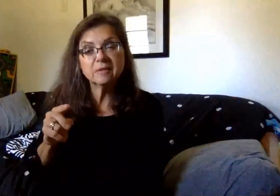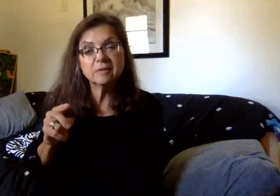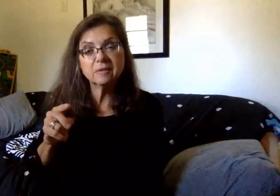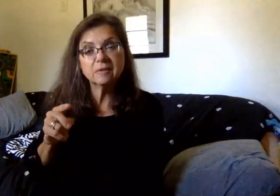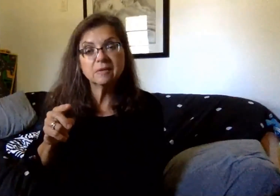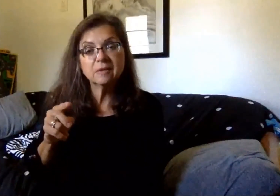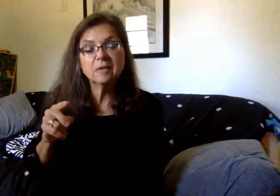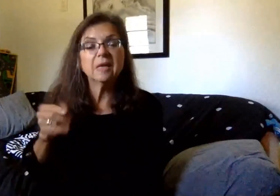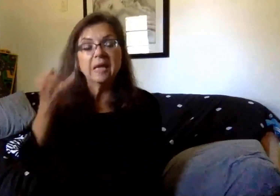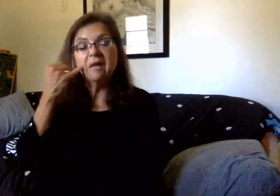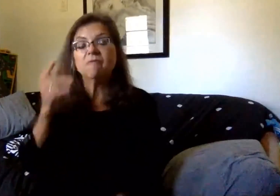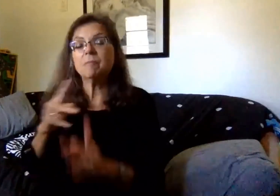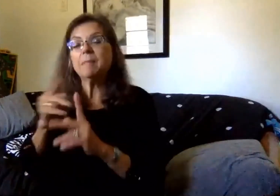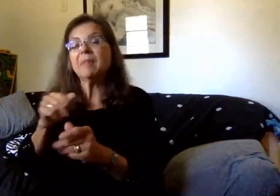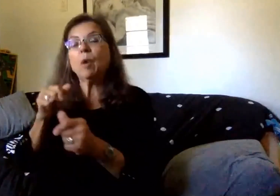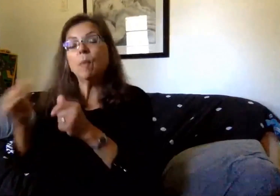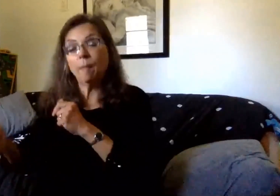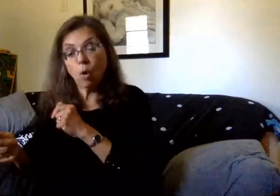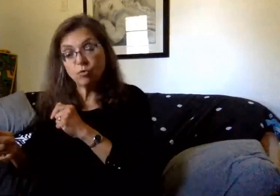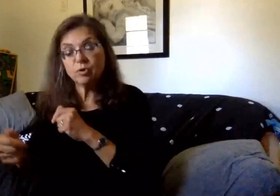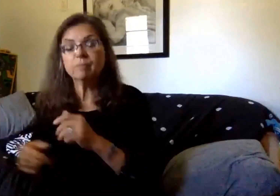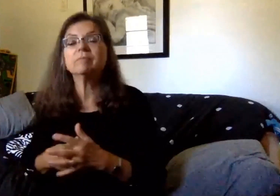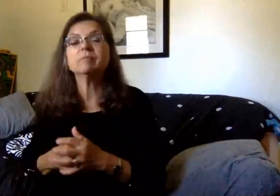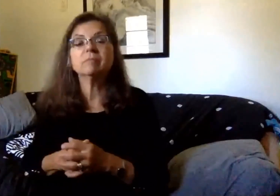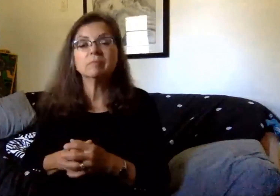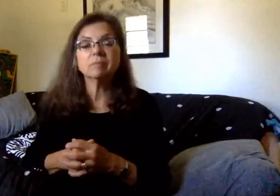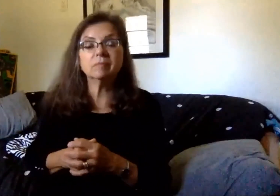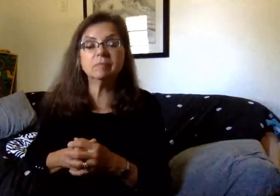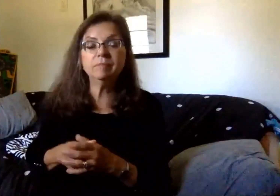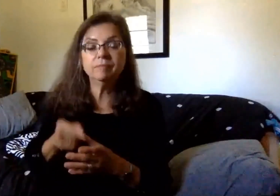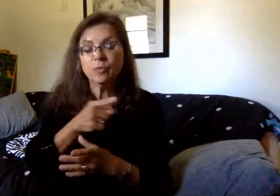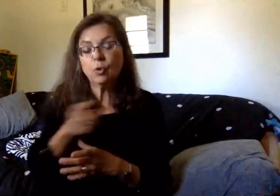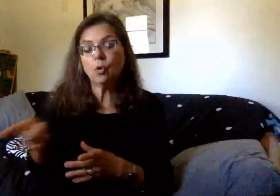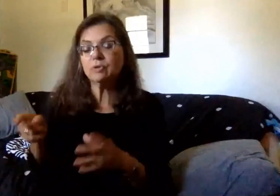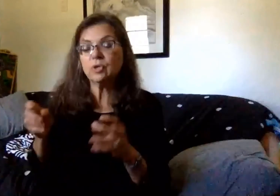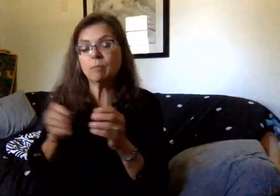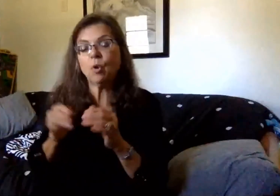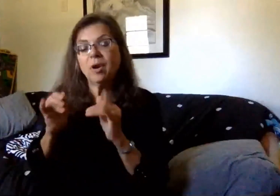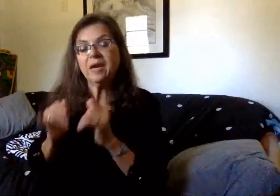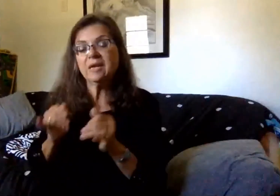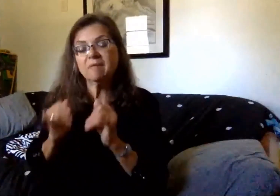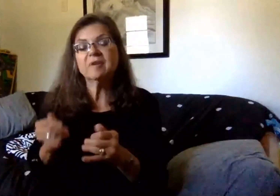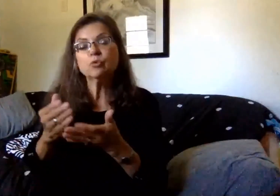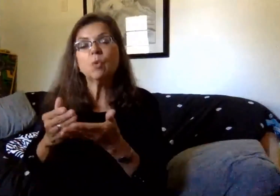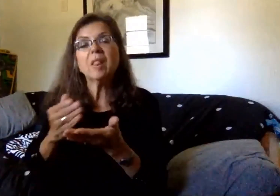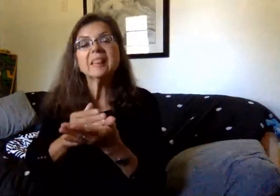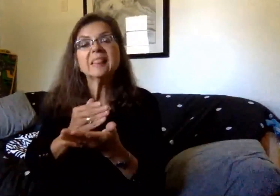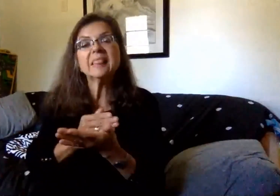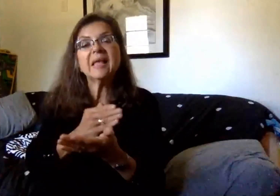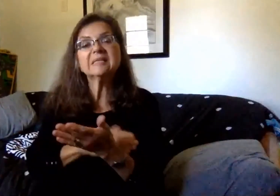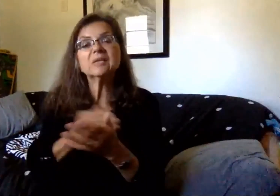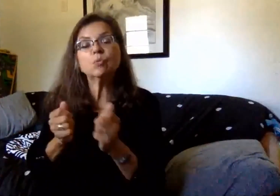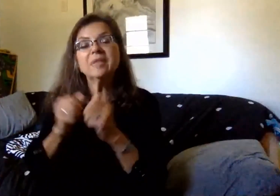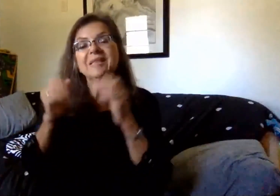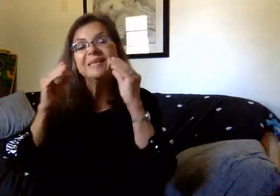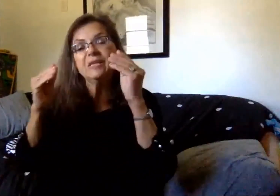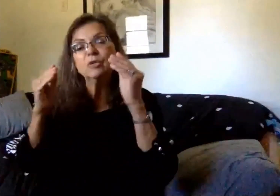For our band students that are completely remote, those will be more individualized lessons with their music teacher.